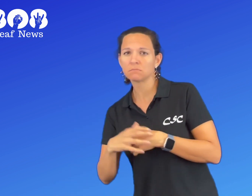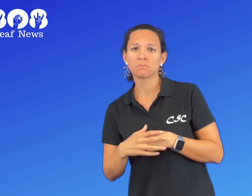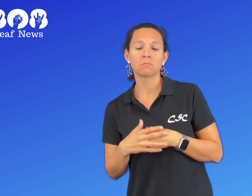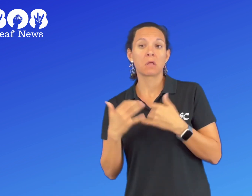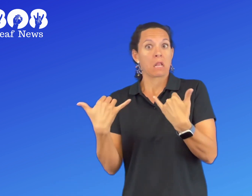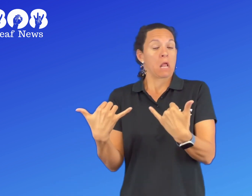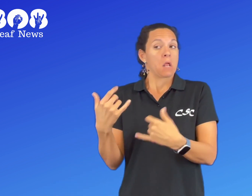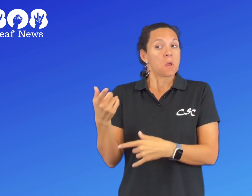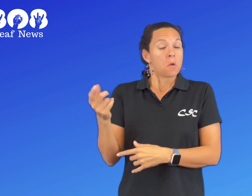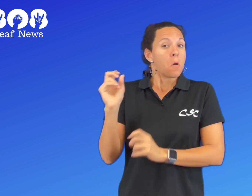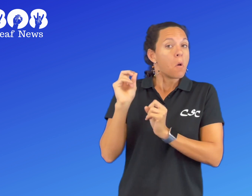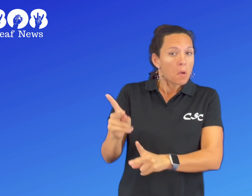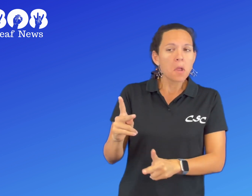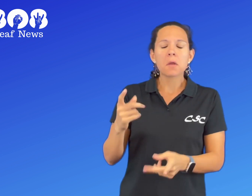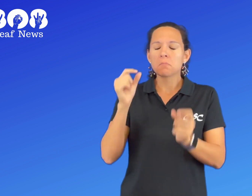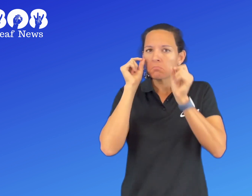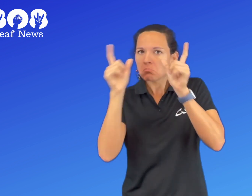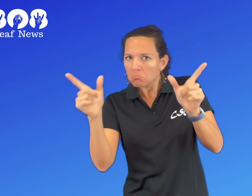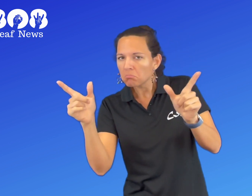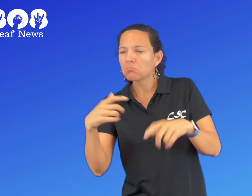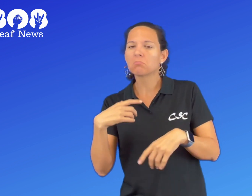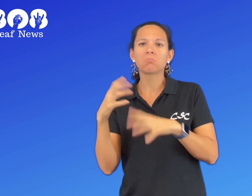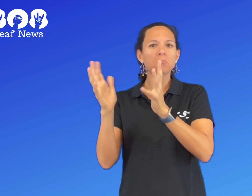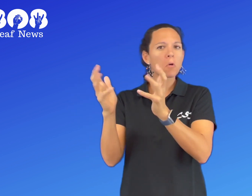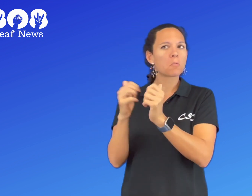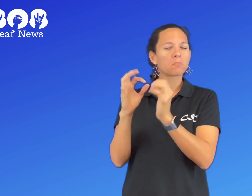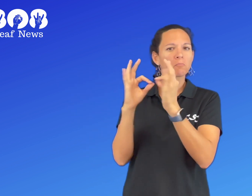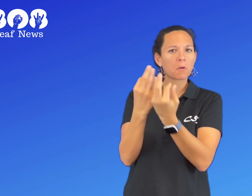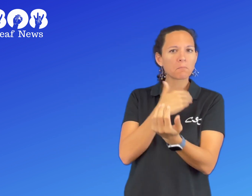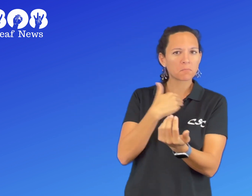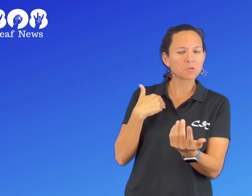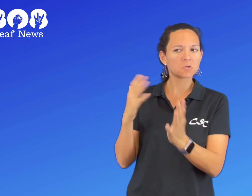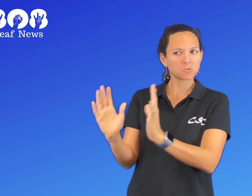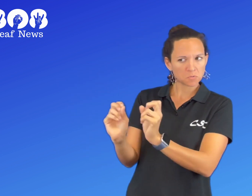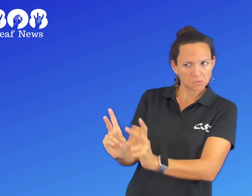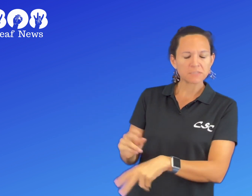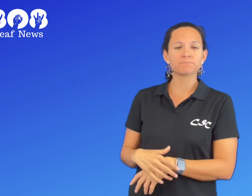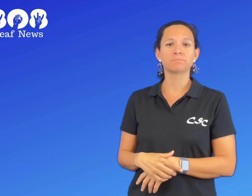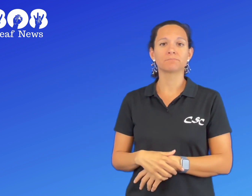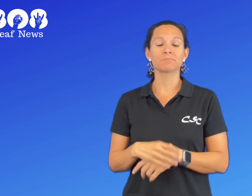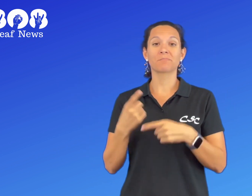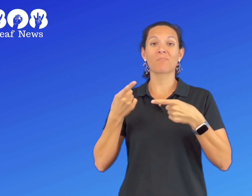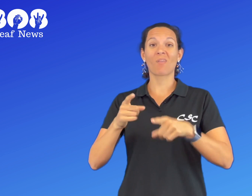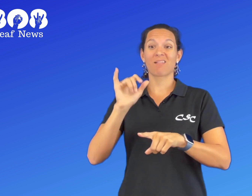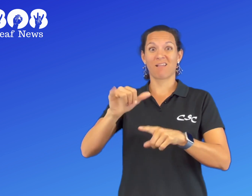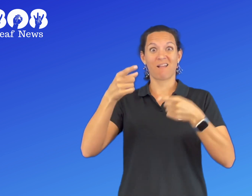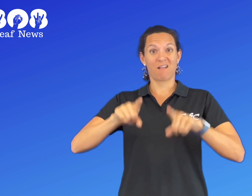advanced life support to the officer. He is alert and in stable condition and has been